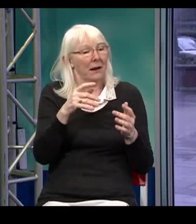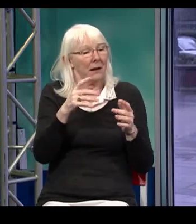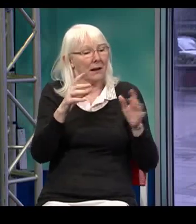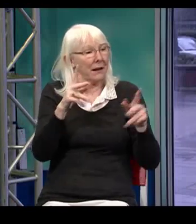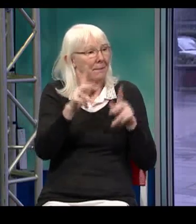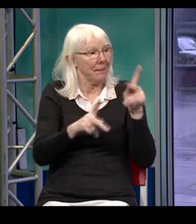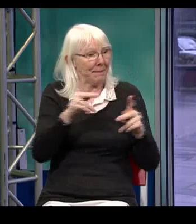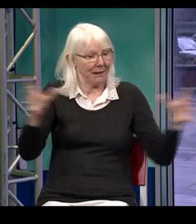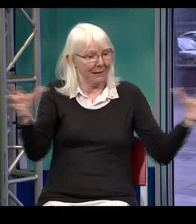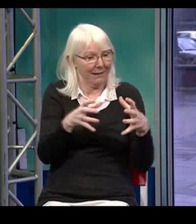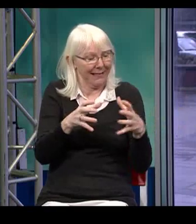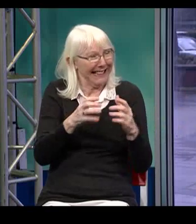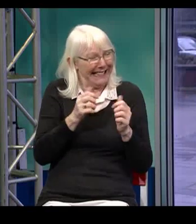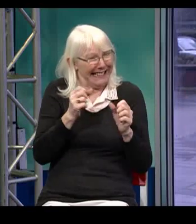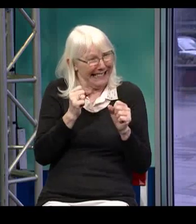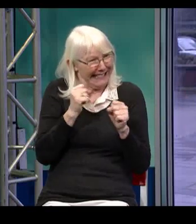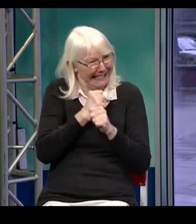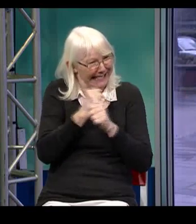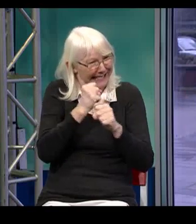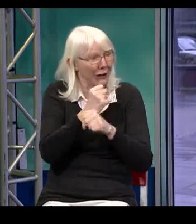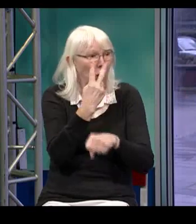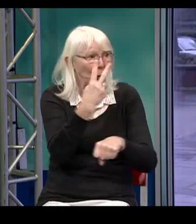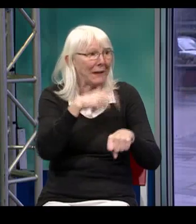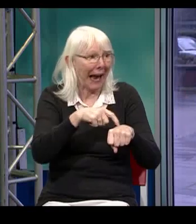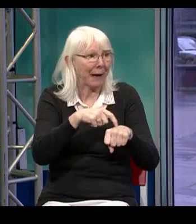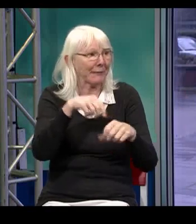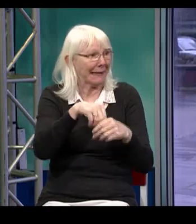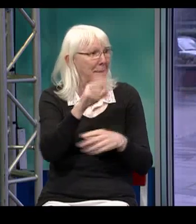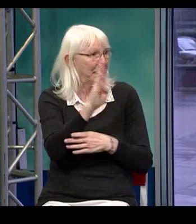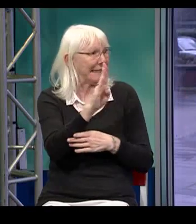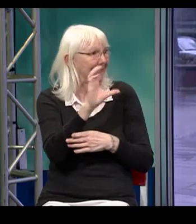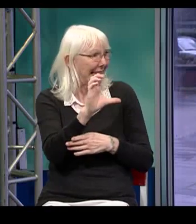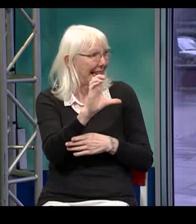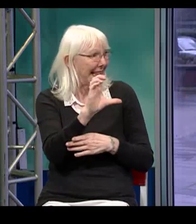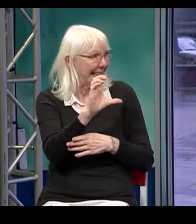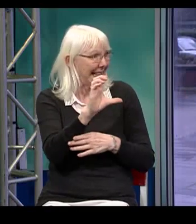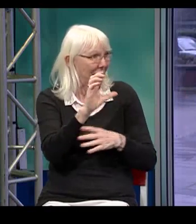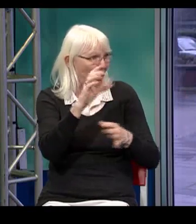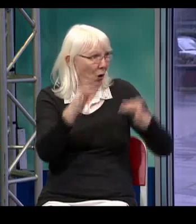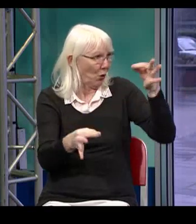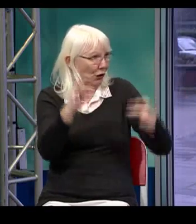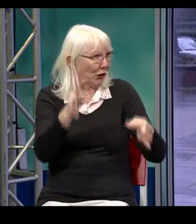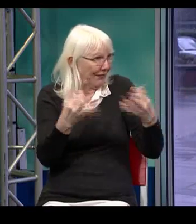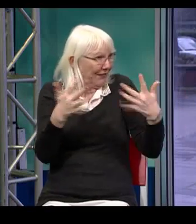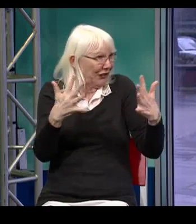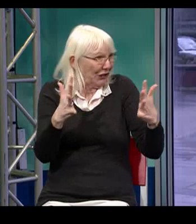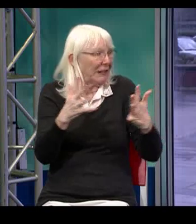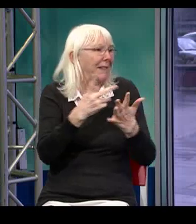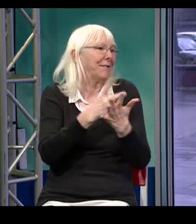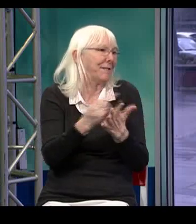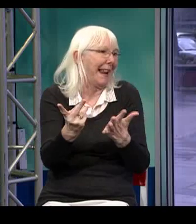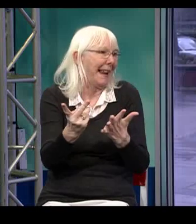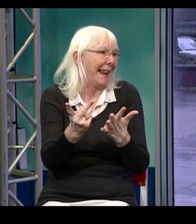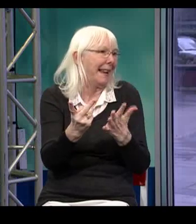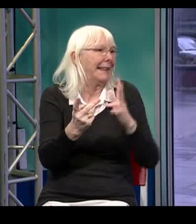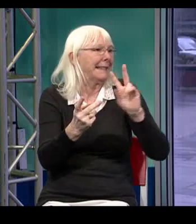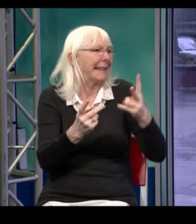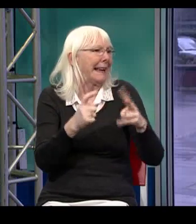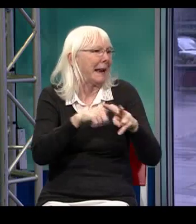of how we got there. So the community got together, and they went, first of all, to Provincial Court here in B.C. Unfortunately, it was struck